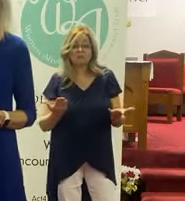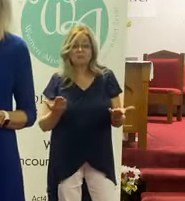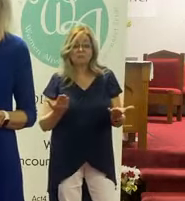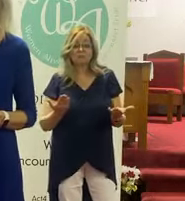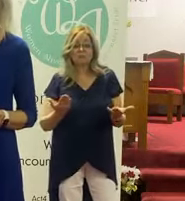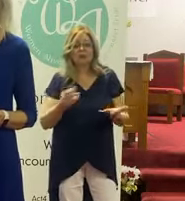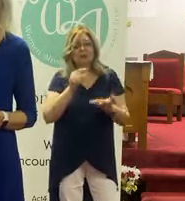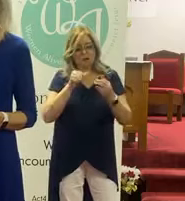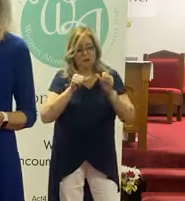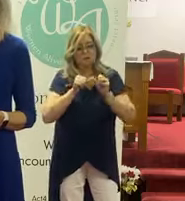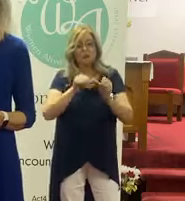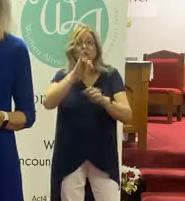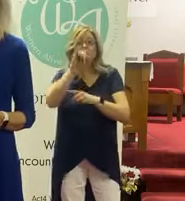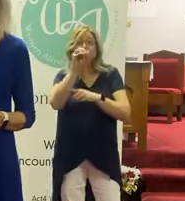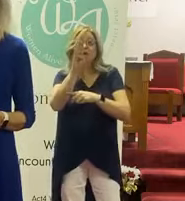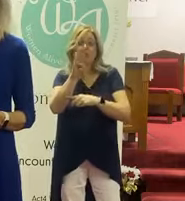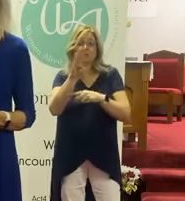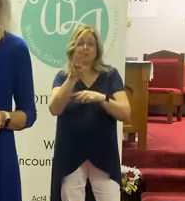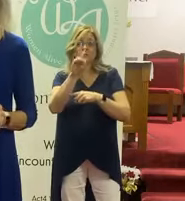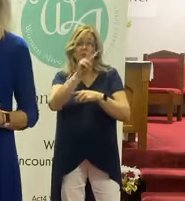Now, reading on in Job 22.